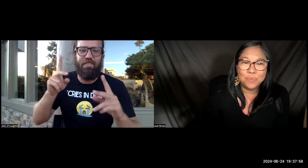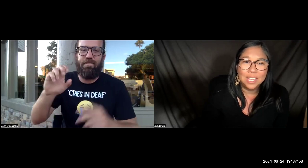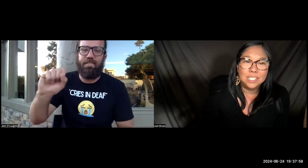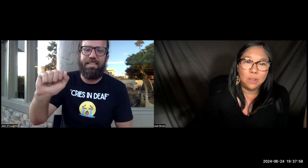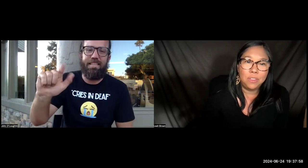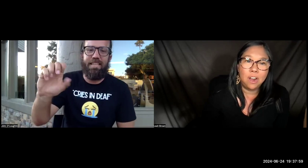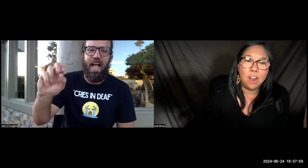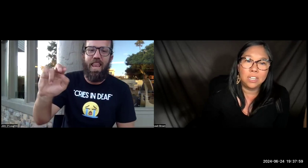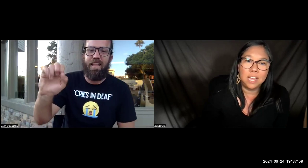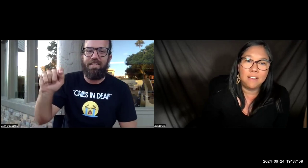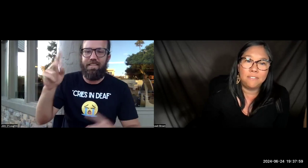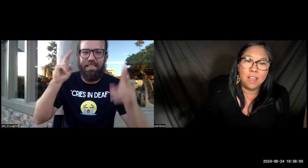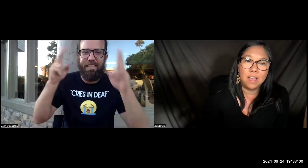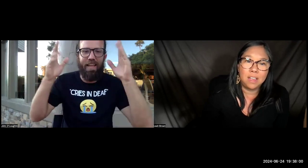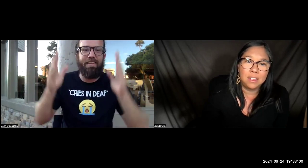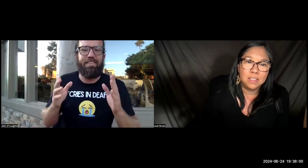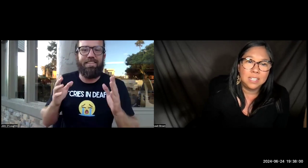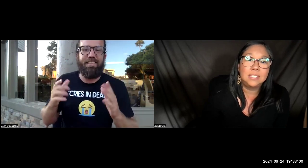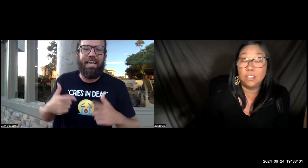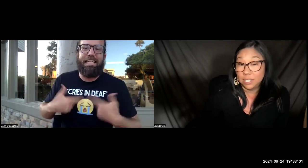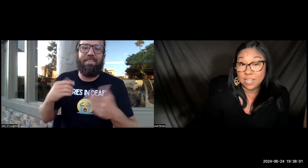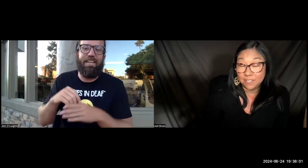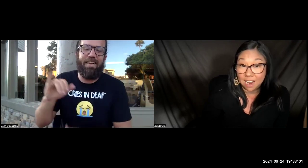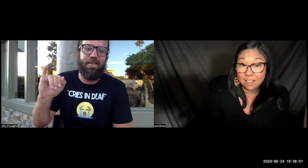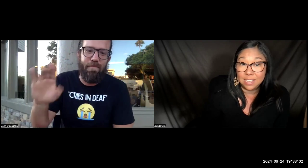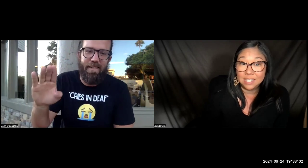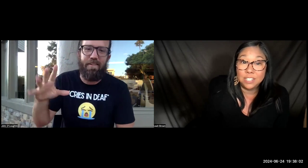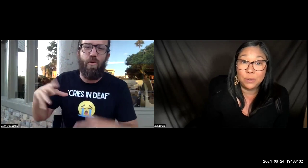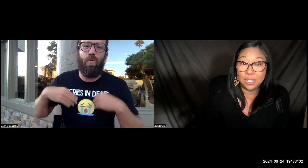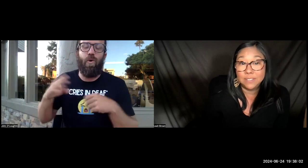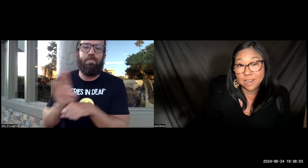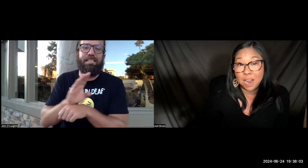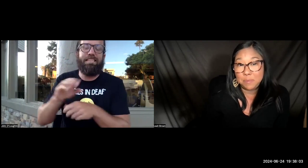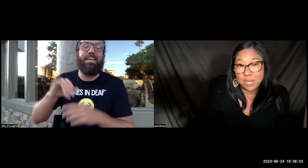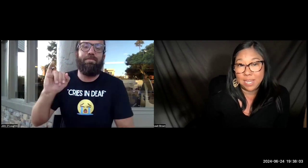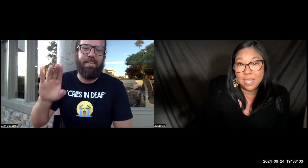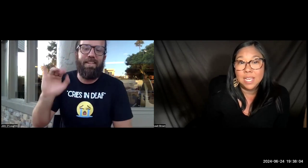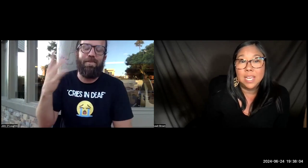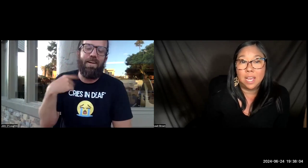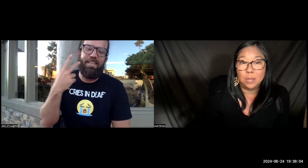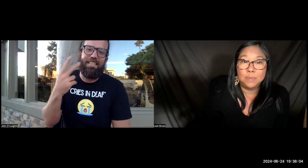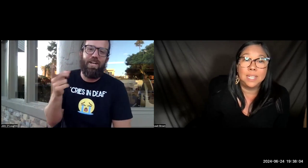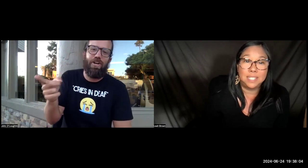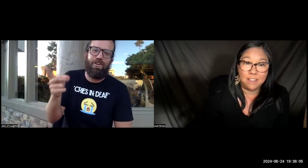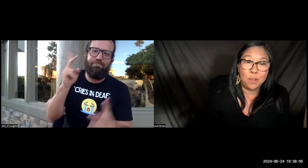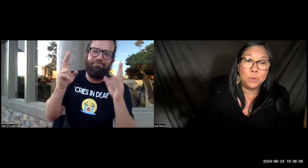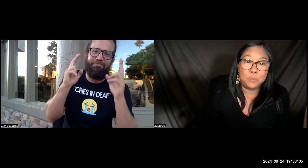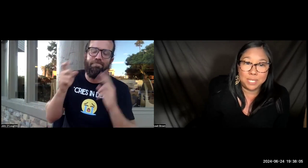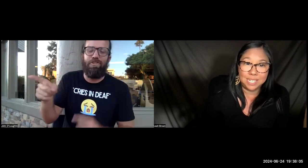So there are deaf, there's a deaf stylist who lives in IB, a deaf-owned business.